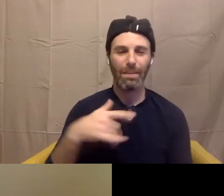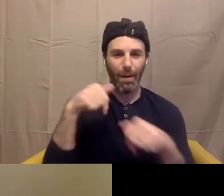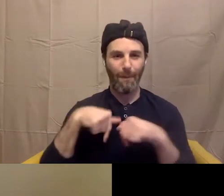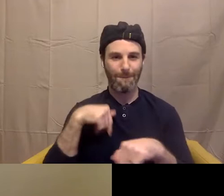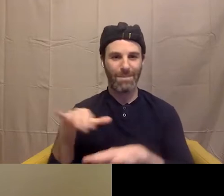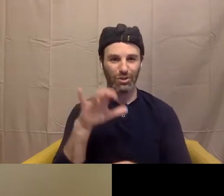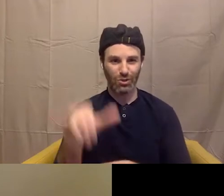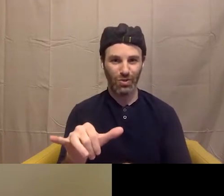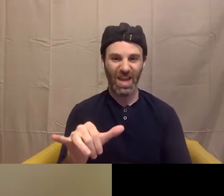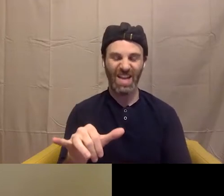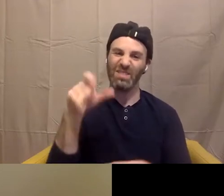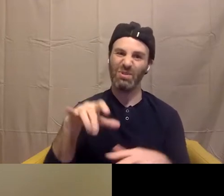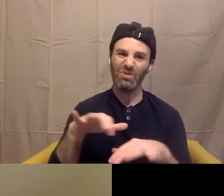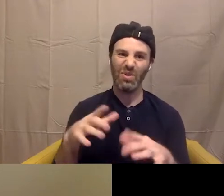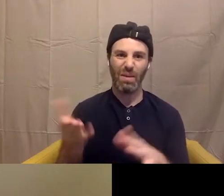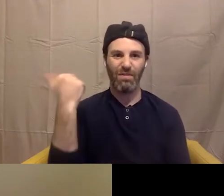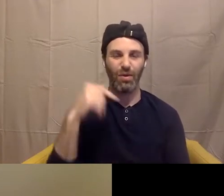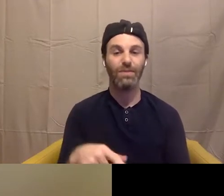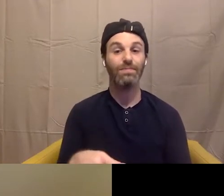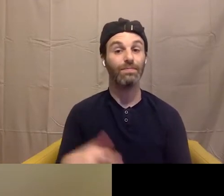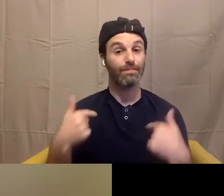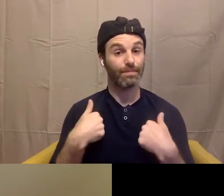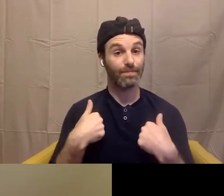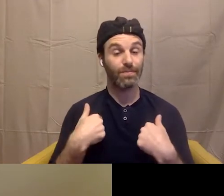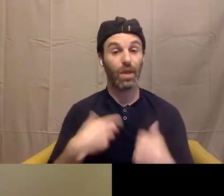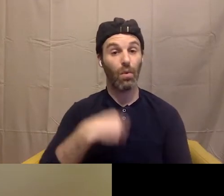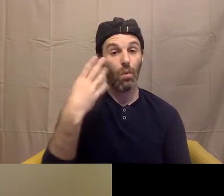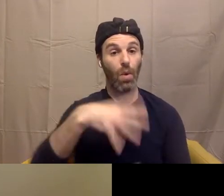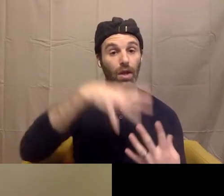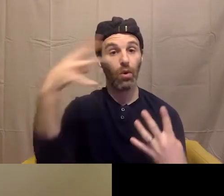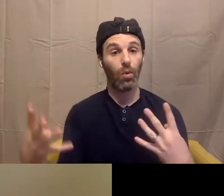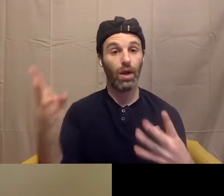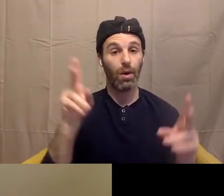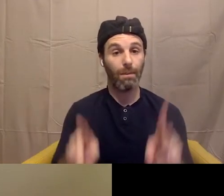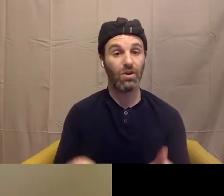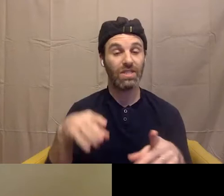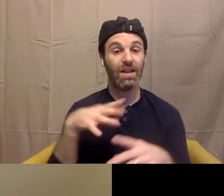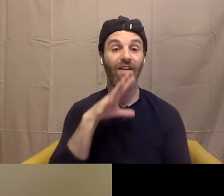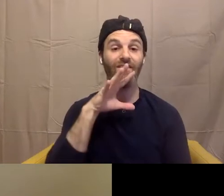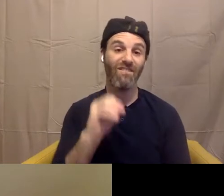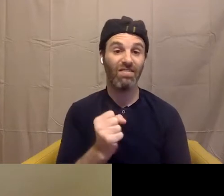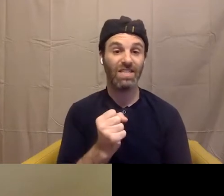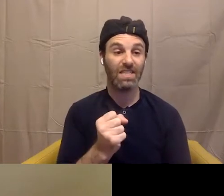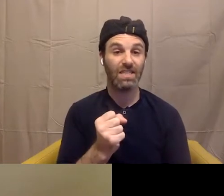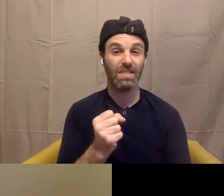to do that the beginning. So I'm a white, queer person in their 50s. I'm wearing a kind of pink shirt